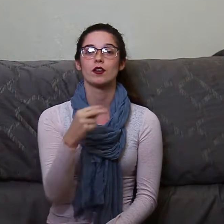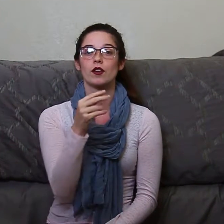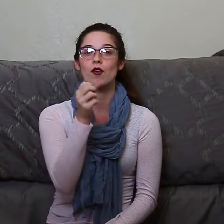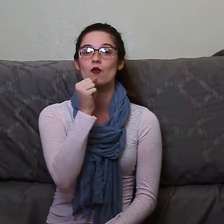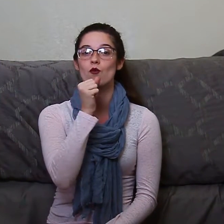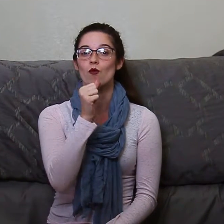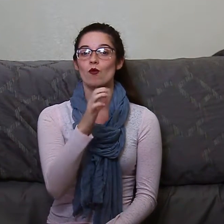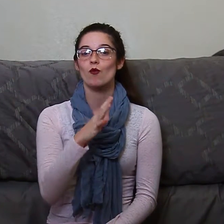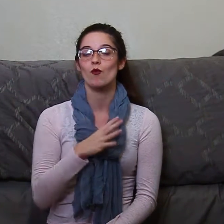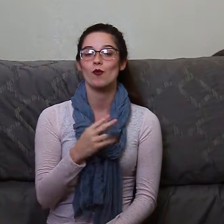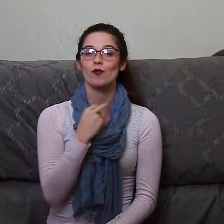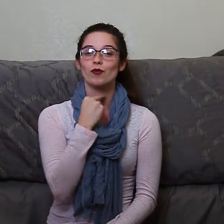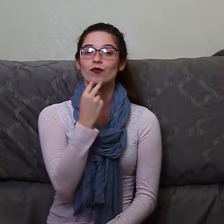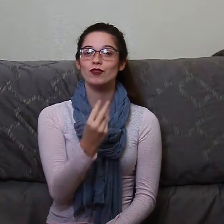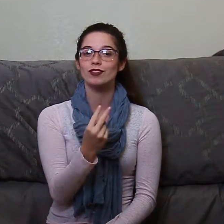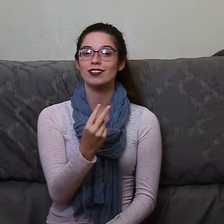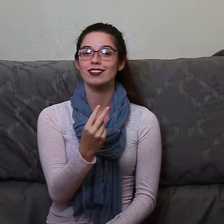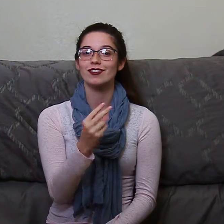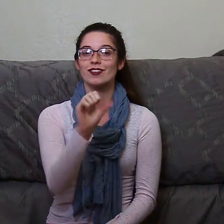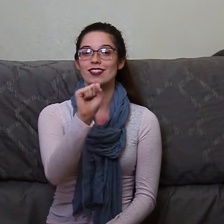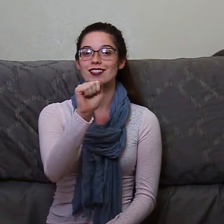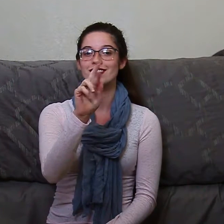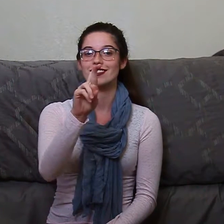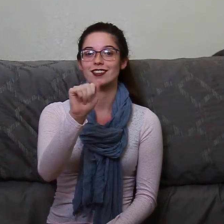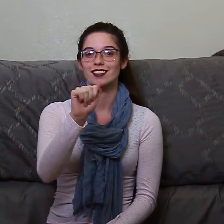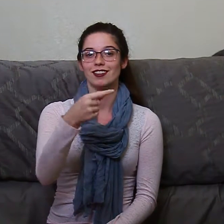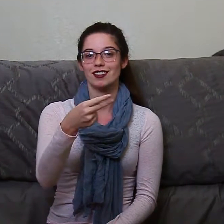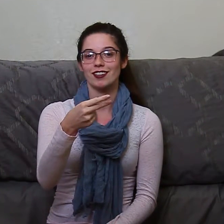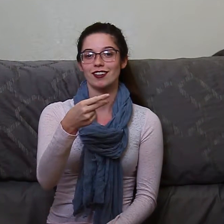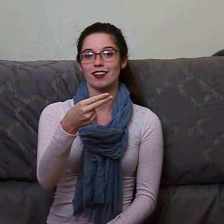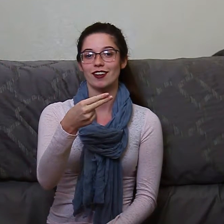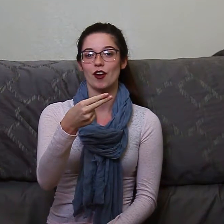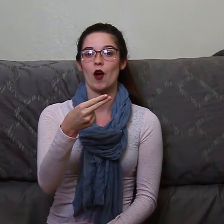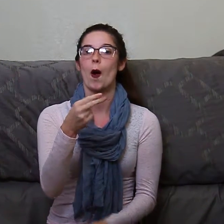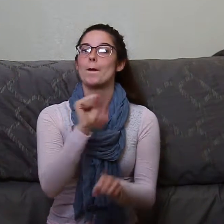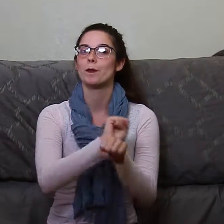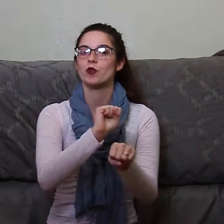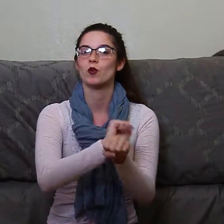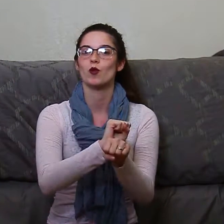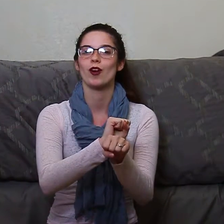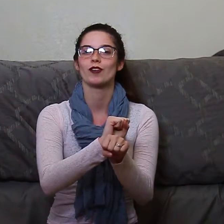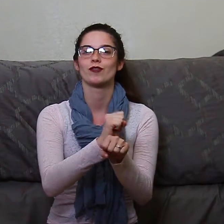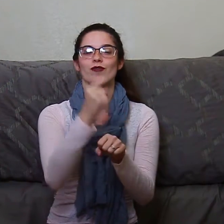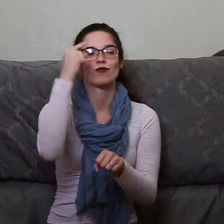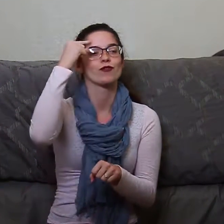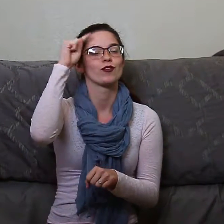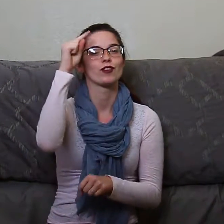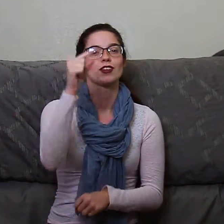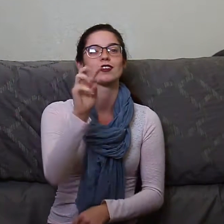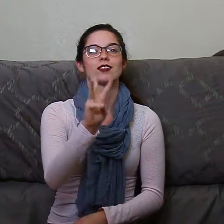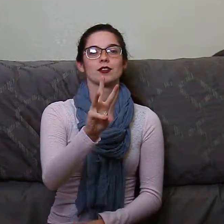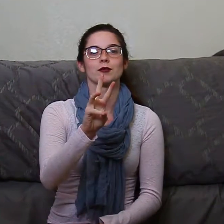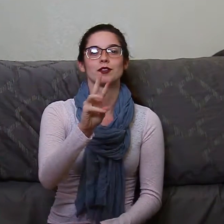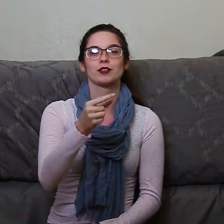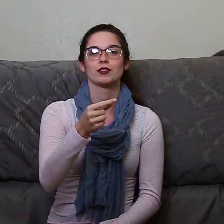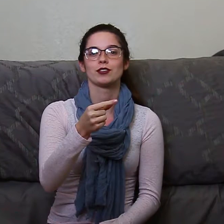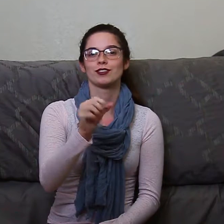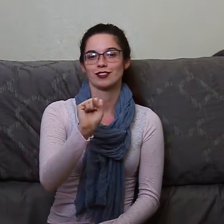forecasting agency. There are other trend forecasters and trend forecasting companies, but WGSN is the most influential.